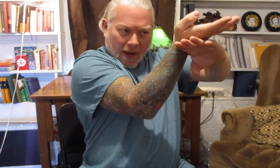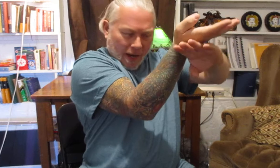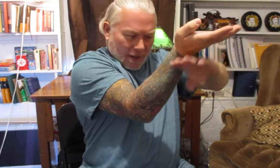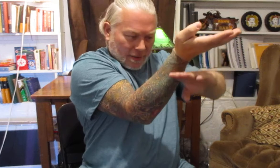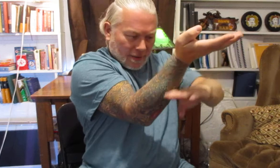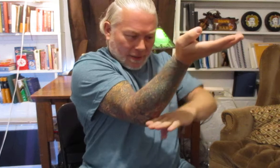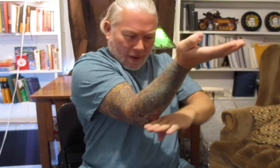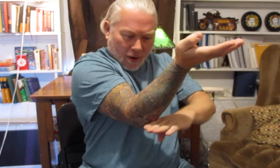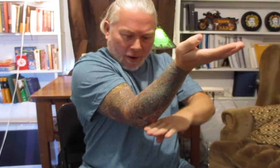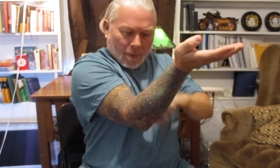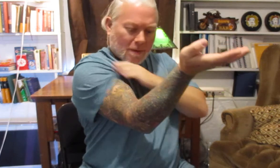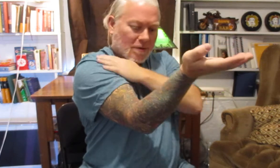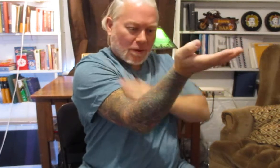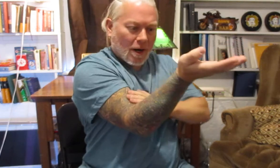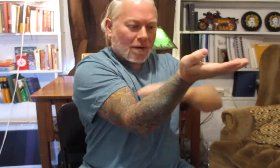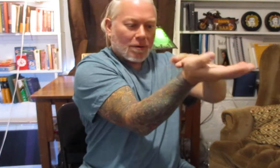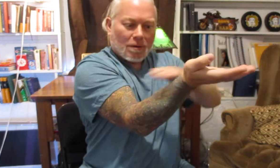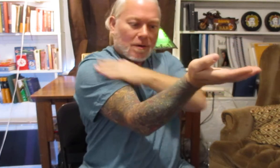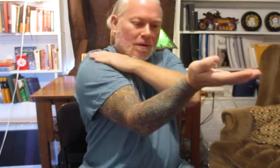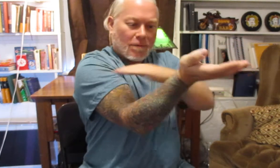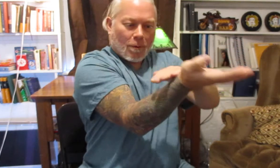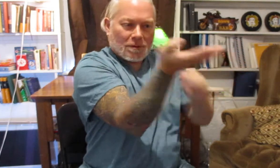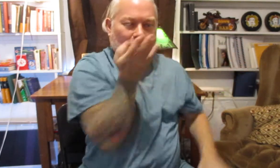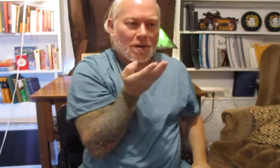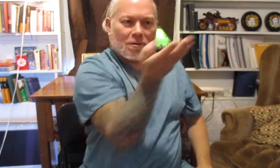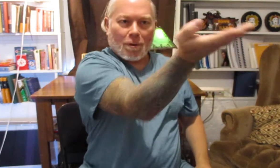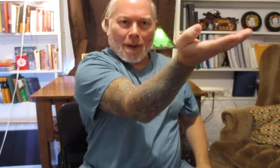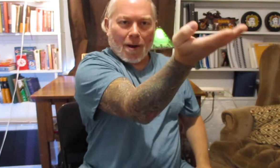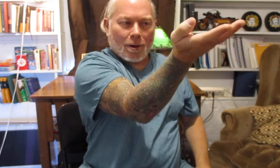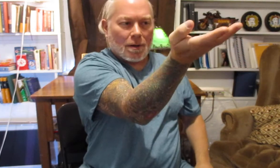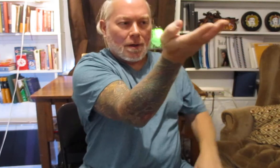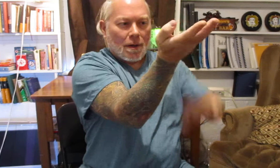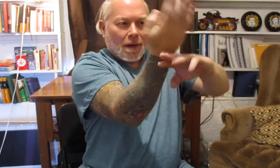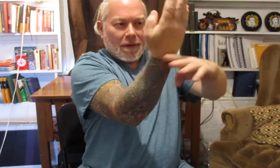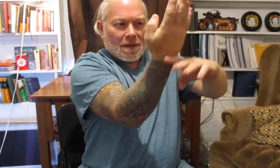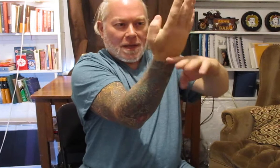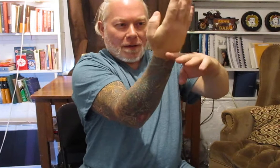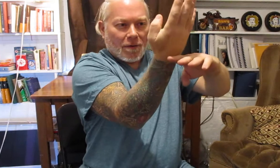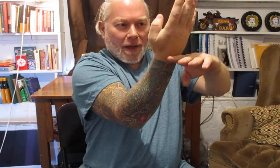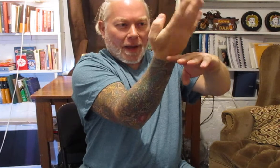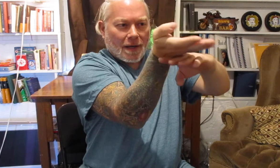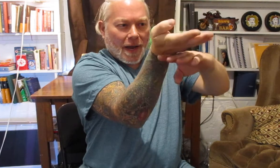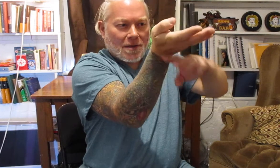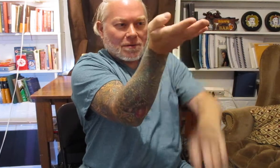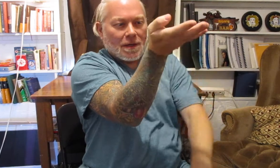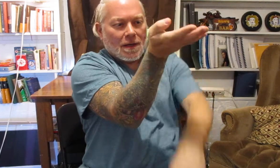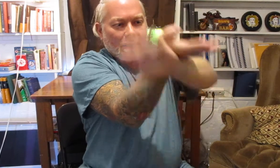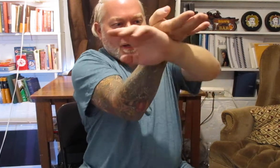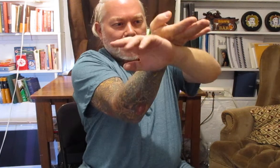hand the arm the triangle for its structural power and then this angle of the hand actually helps